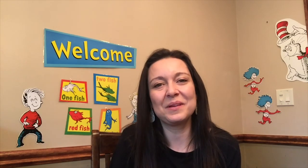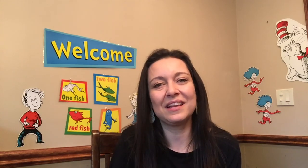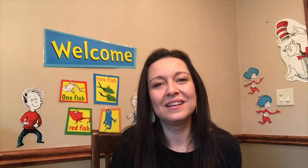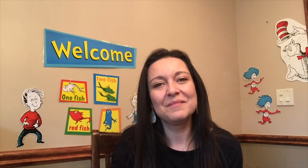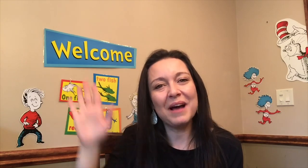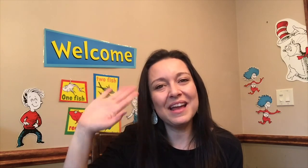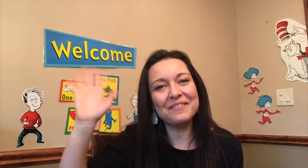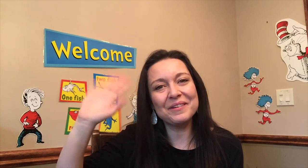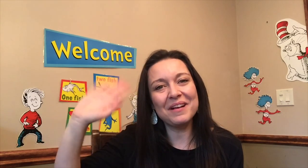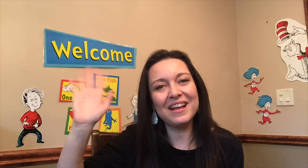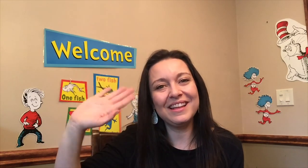week bye everyone